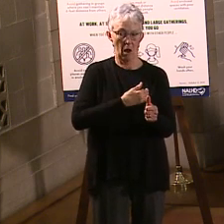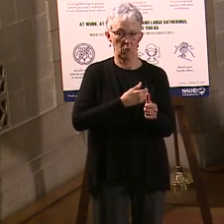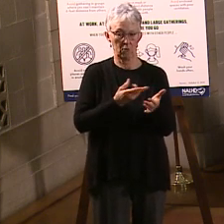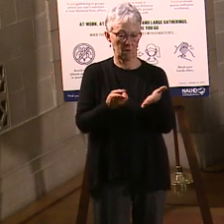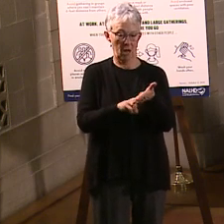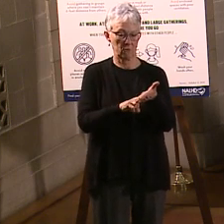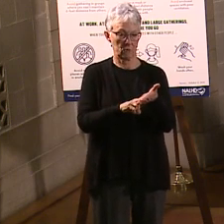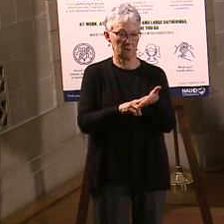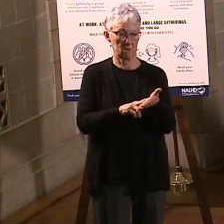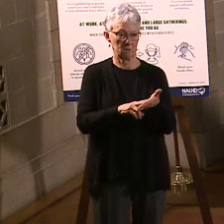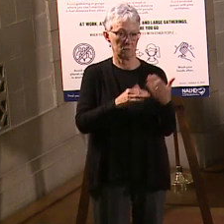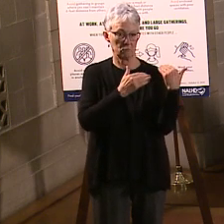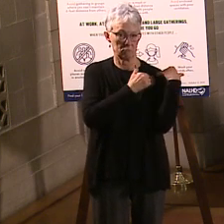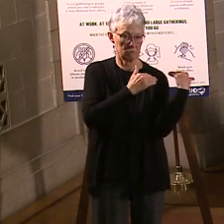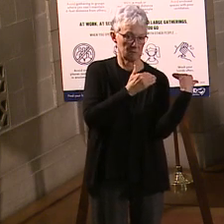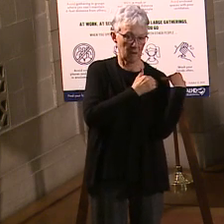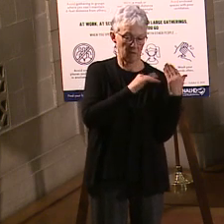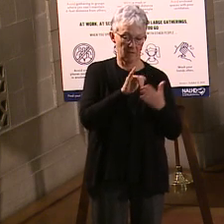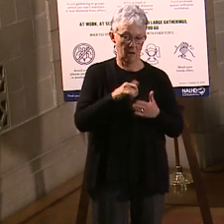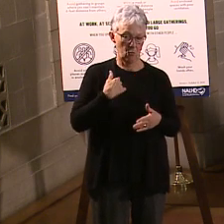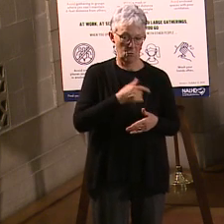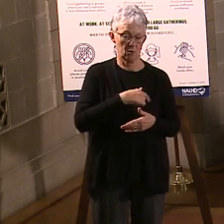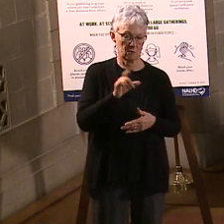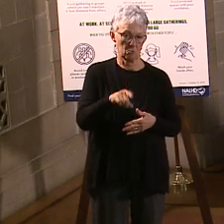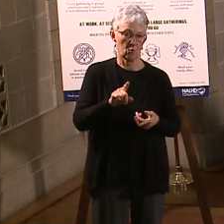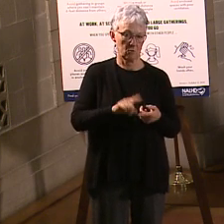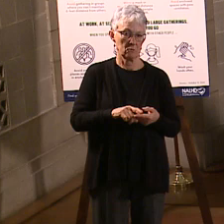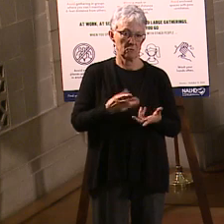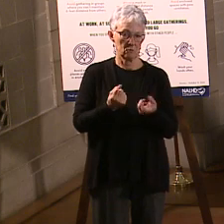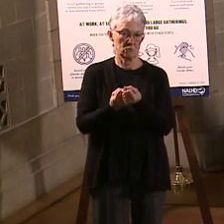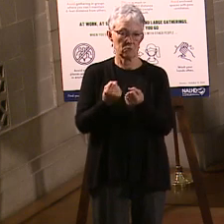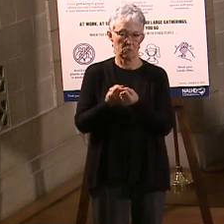have St. Francis continue to take care of those families in the Eastern Service area.